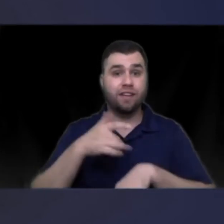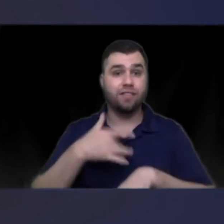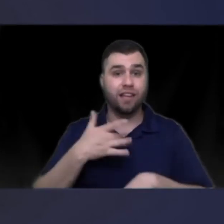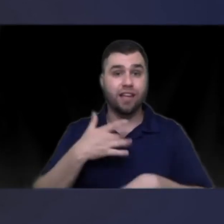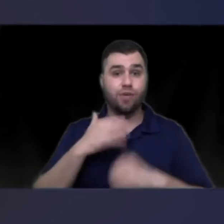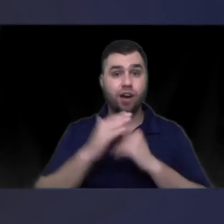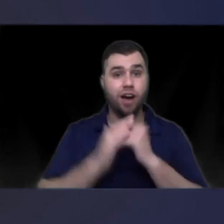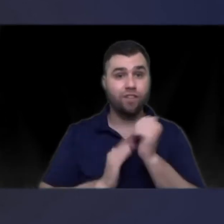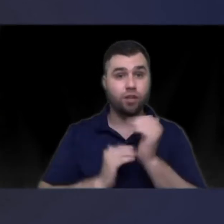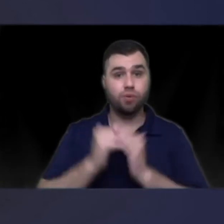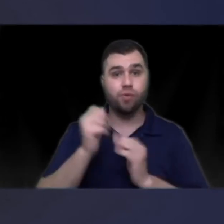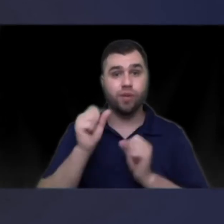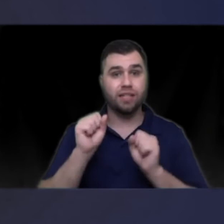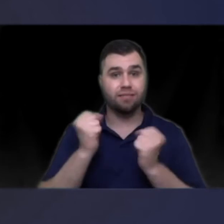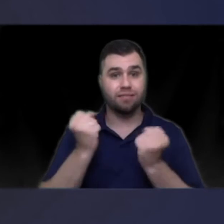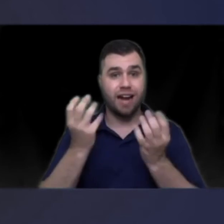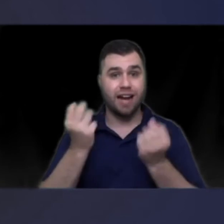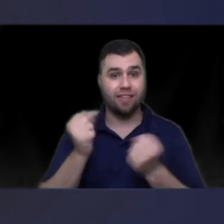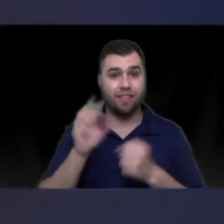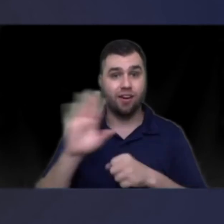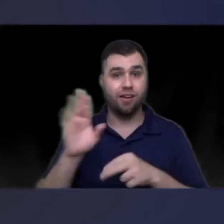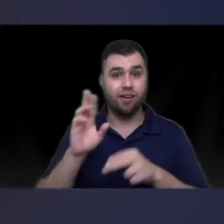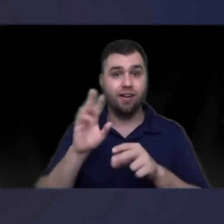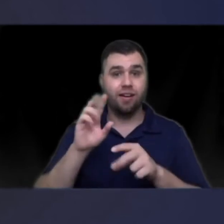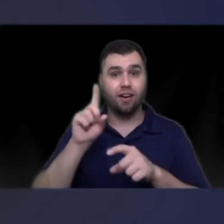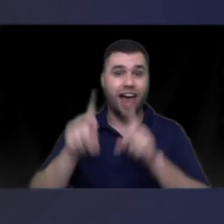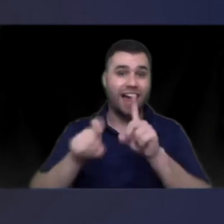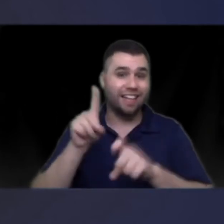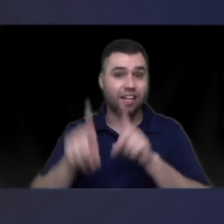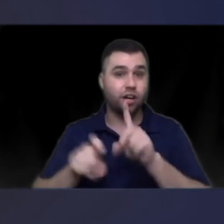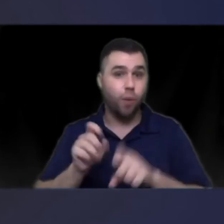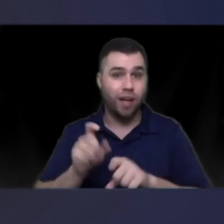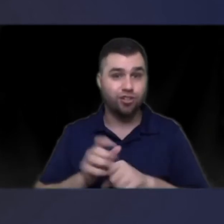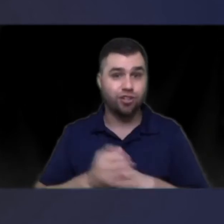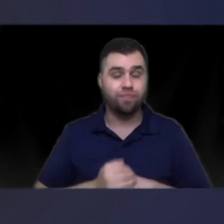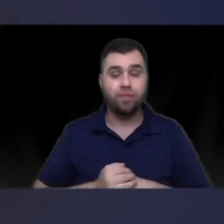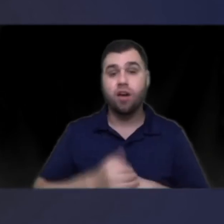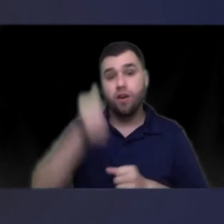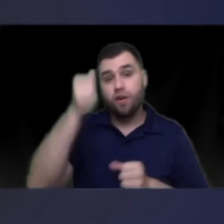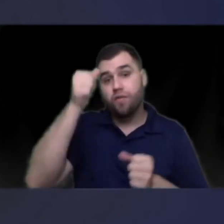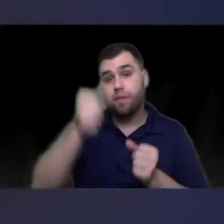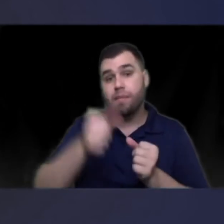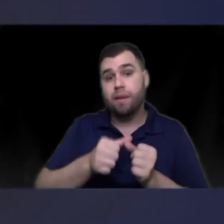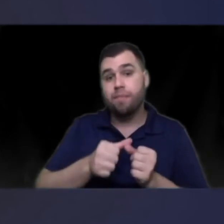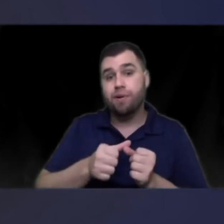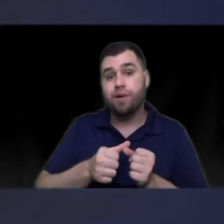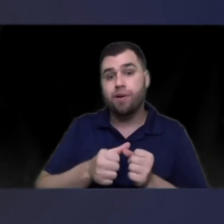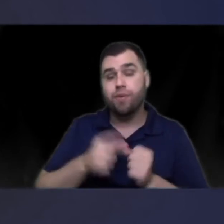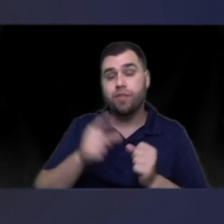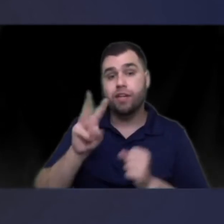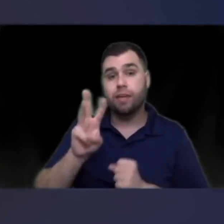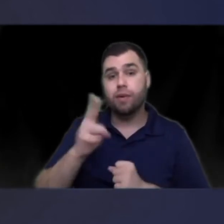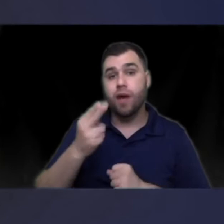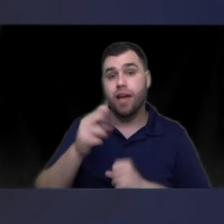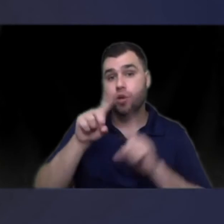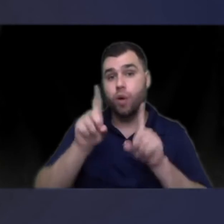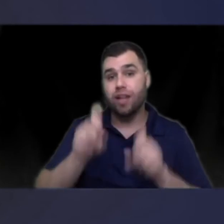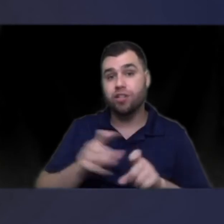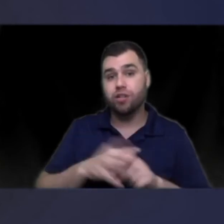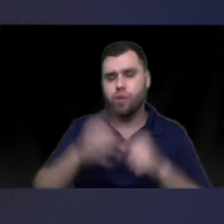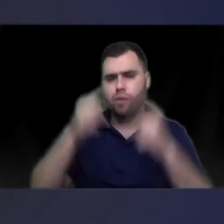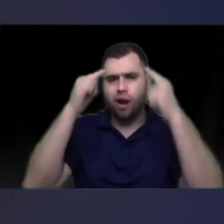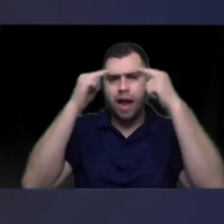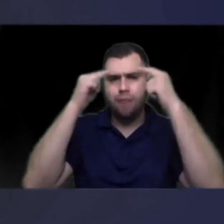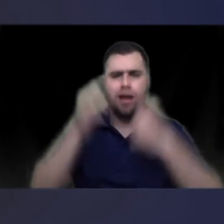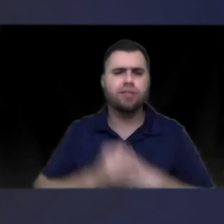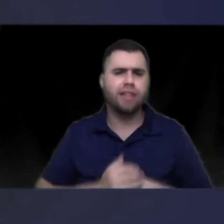feel that you are comfortable with signings that are asking that question remember with the wh questions